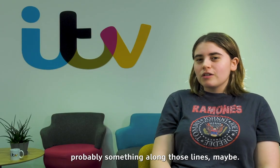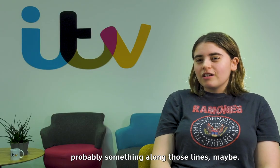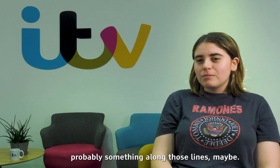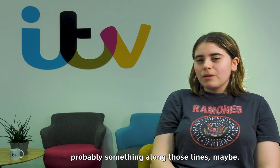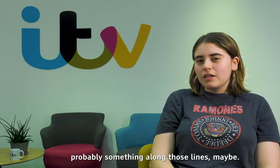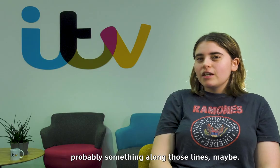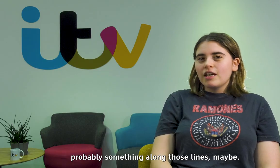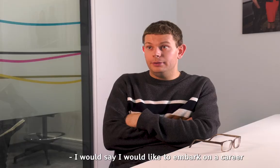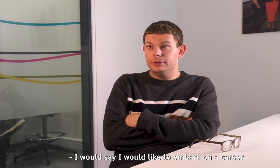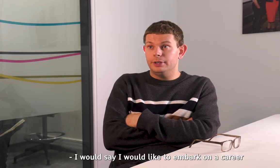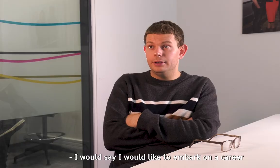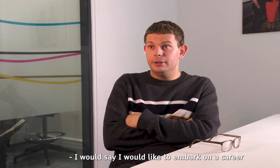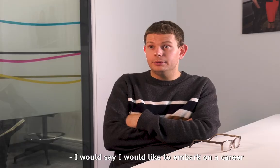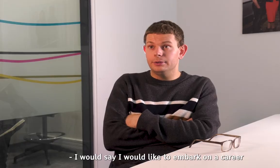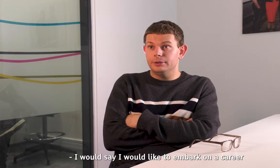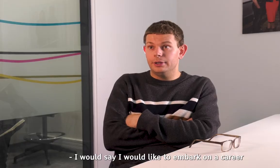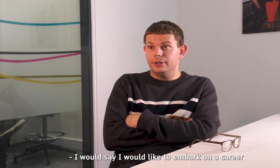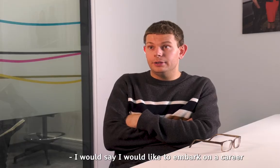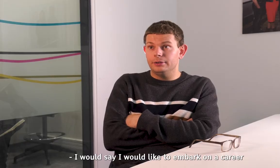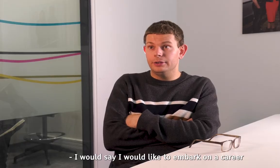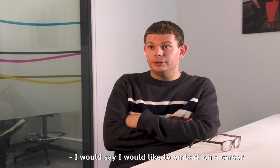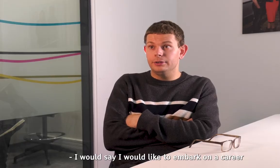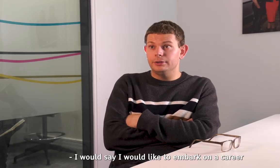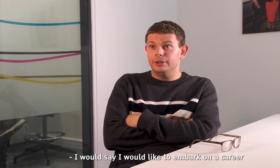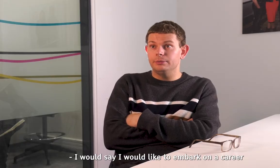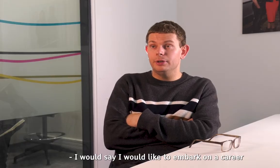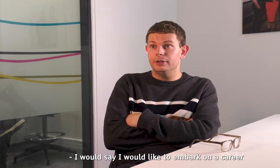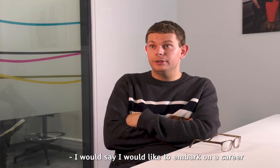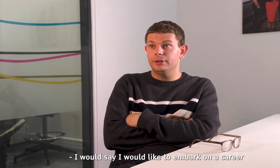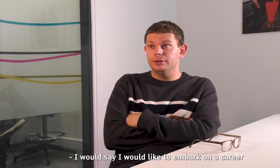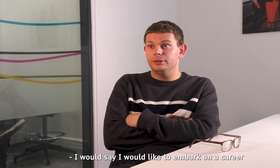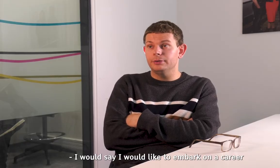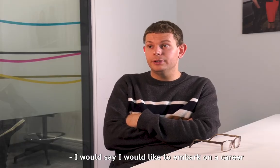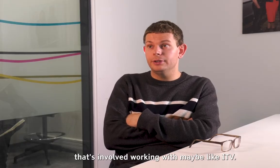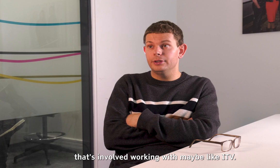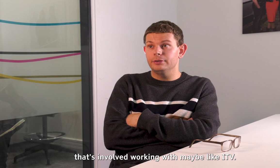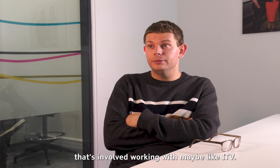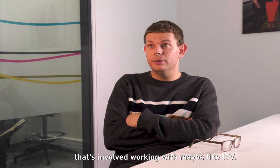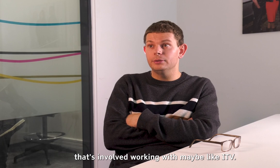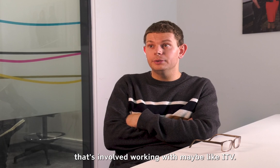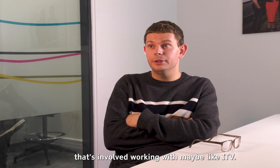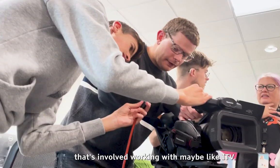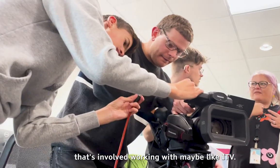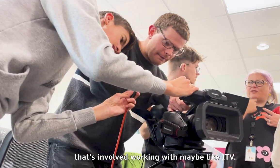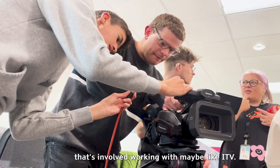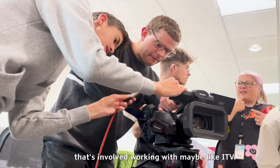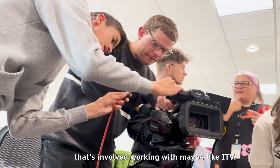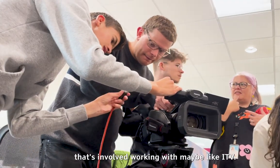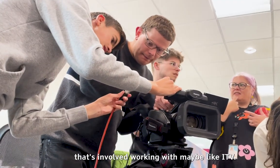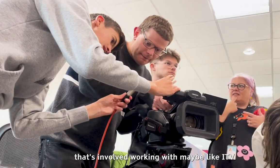lines, maybe. I would say I would like to embark on a career that's involved working with maybe like